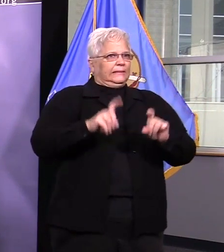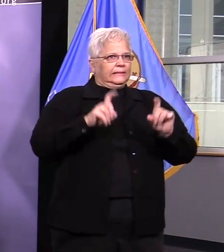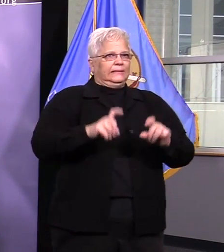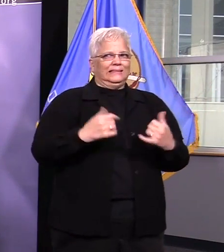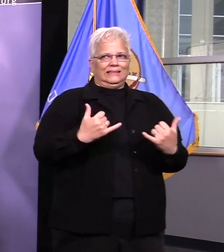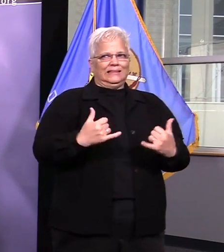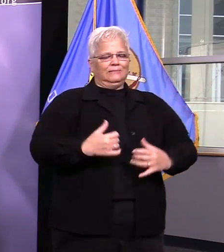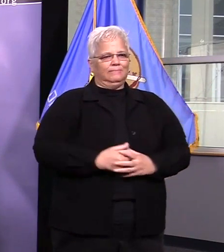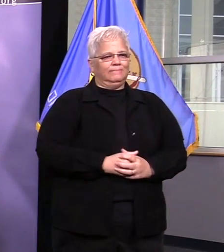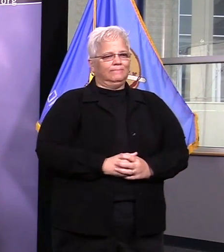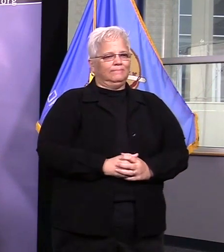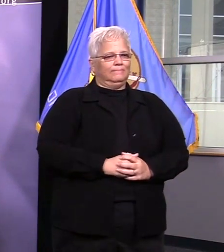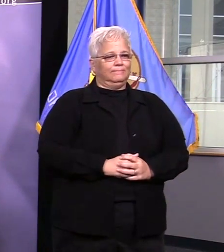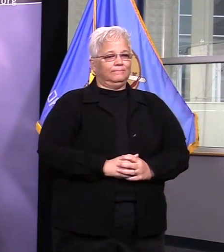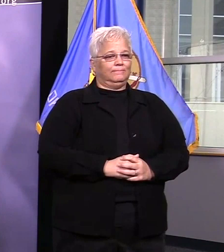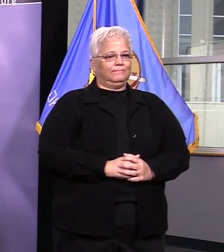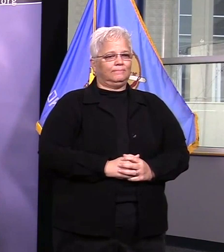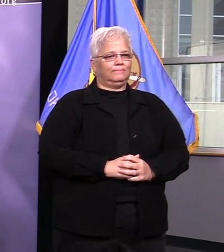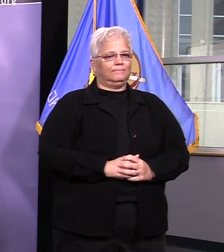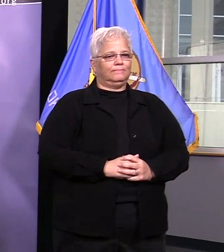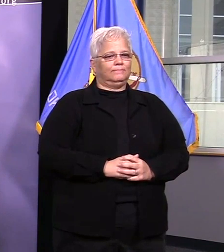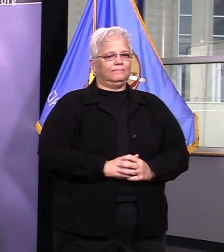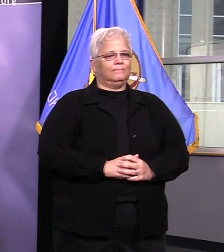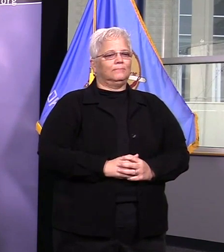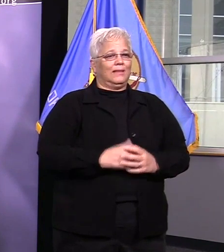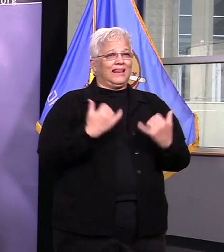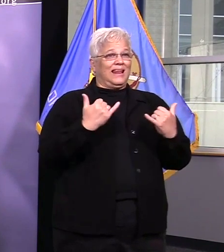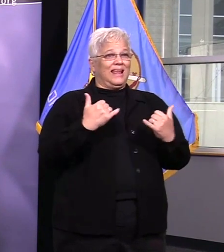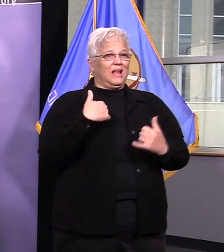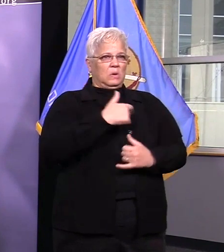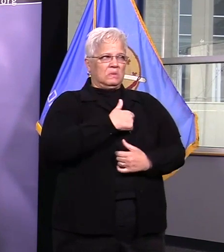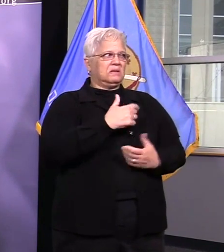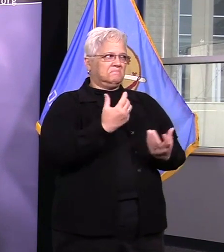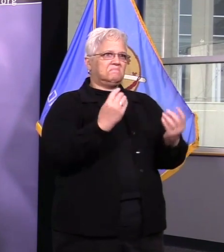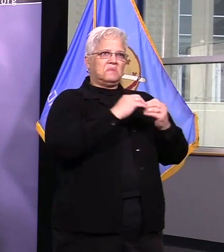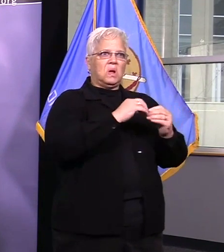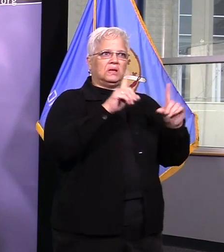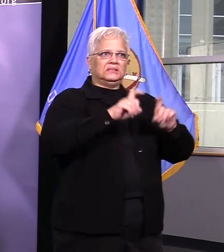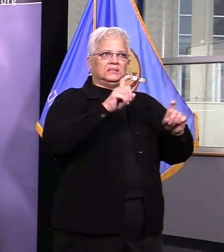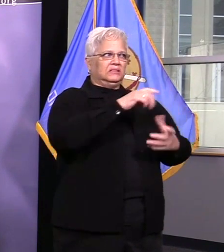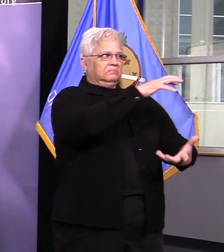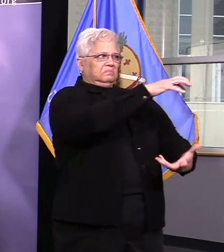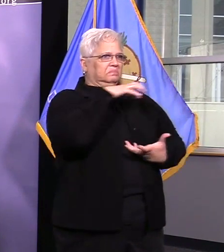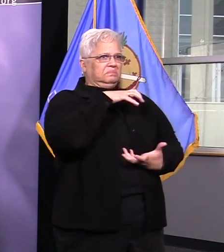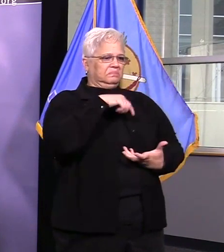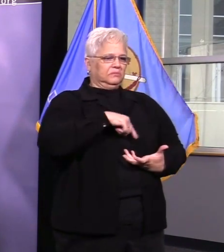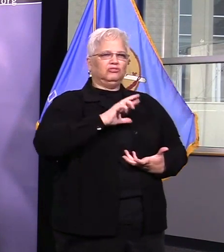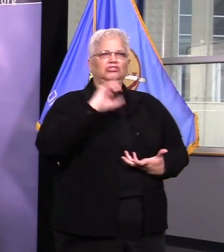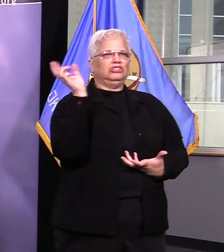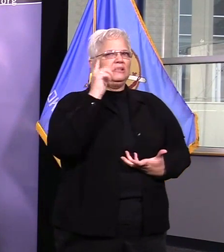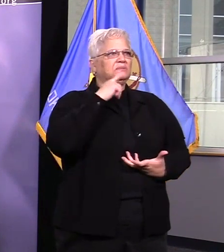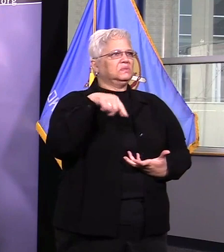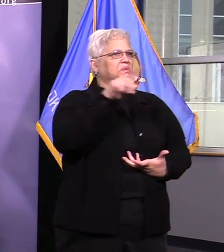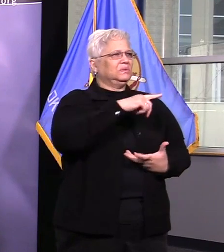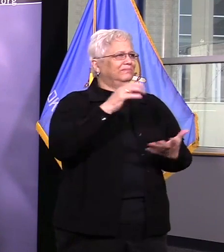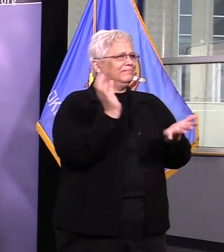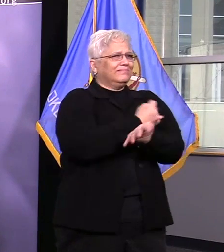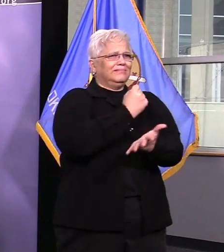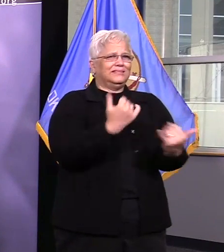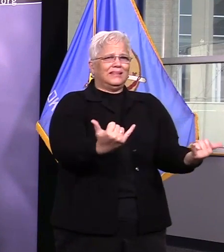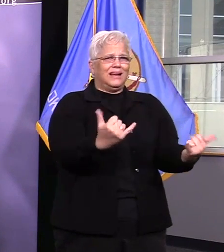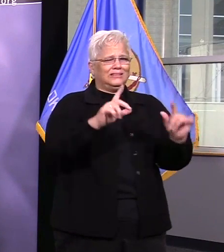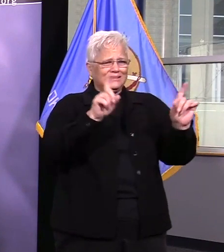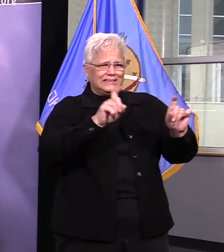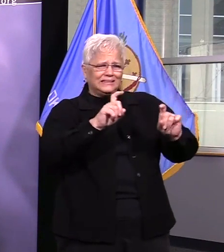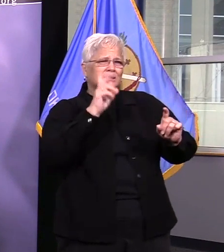we get more resources to do testing, we will scale those operations up. We are working with the city of Tulsa to coordinate local donations from industries